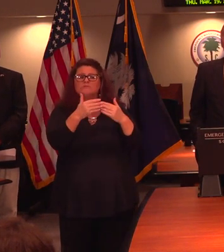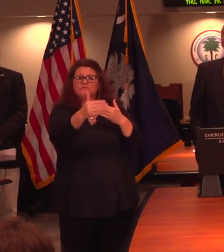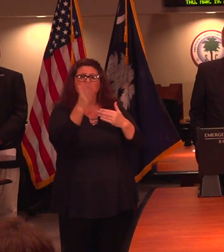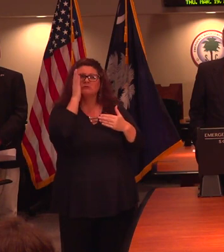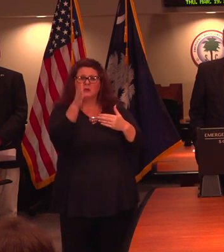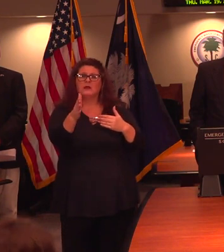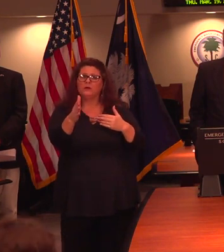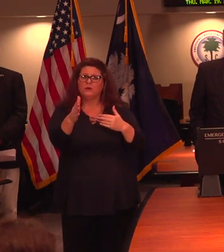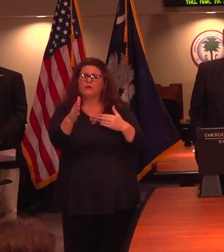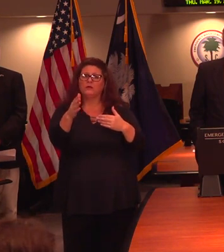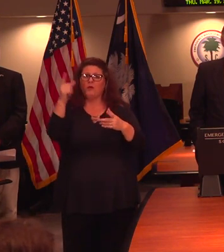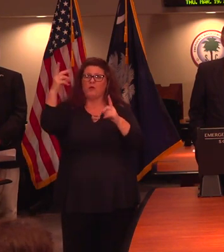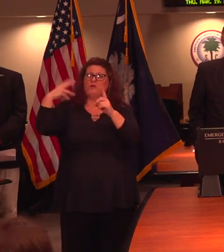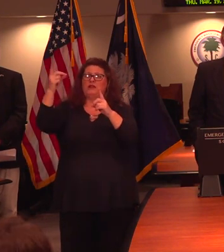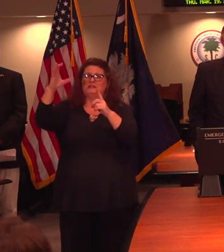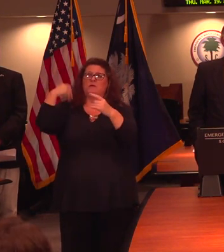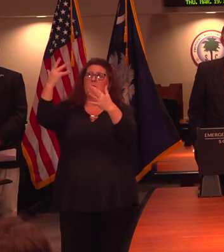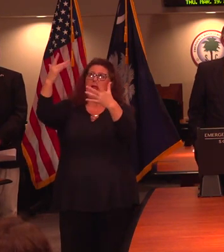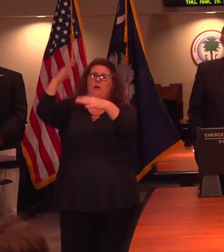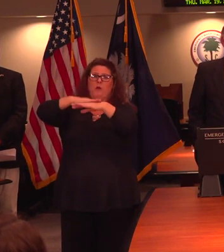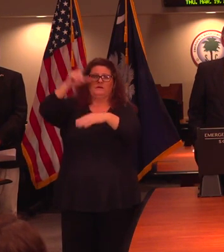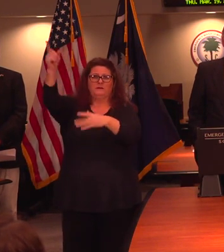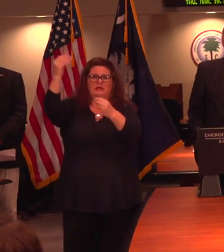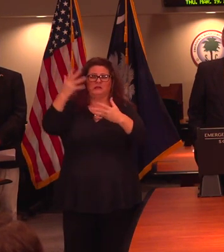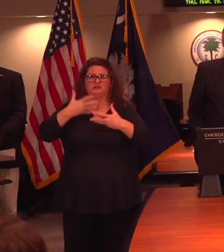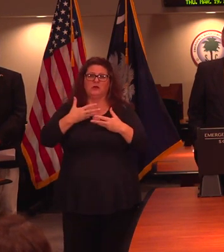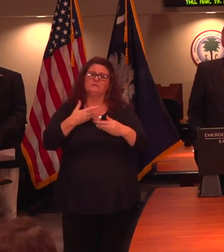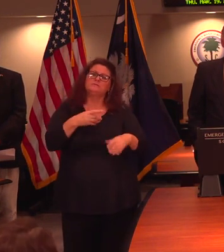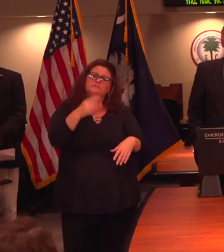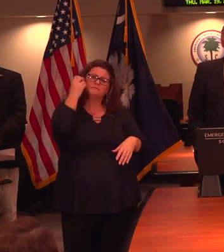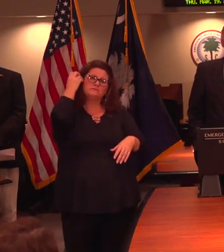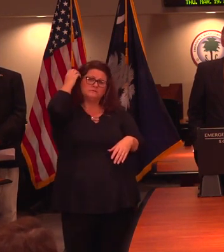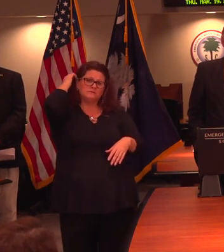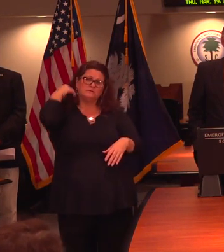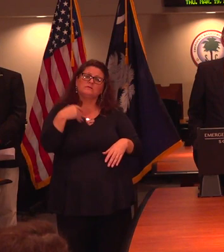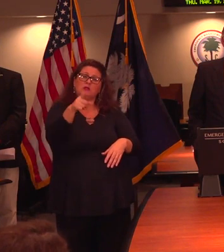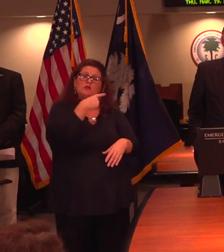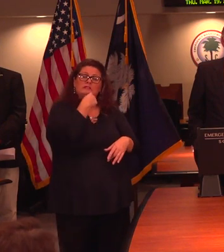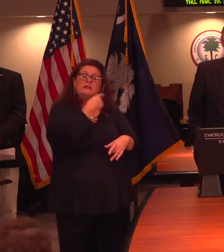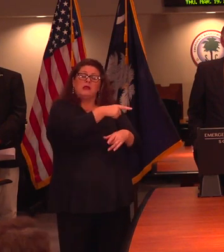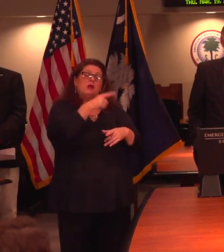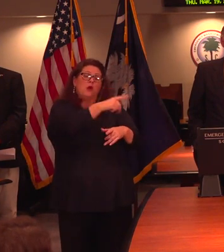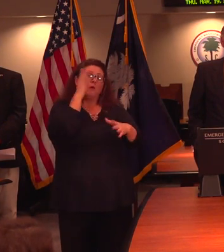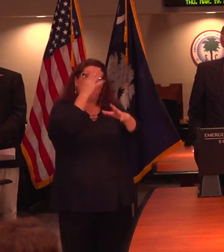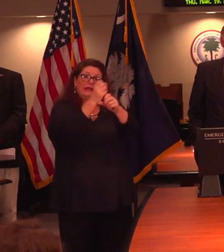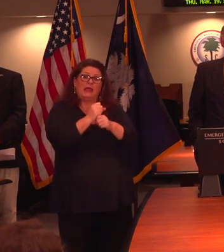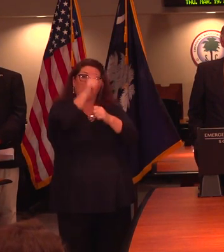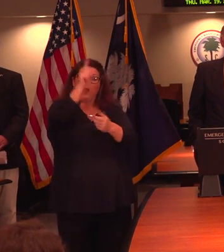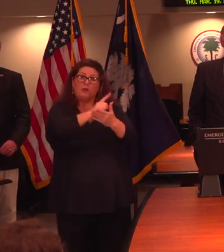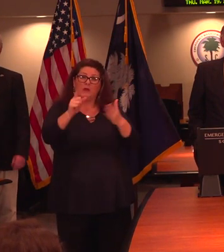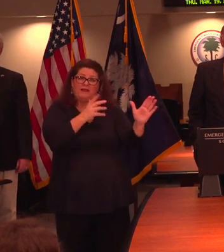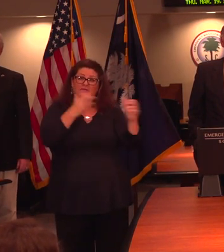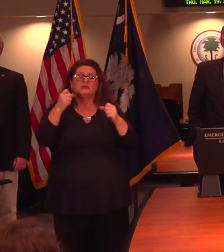are being taken, as I said, in Washington to address that very thing. And speaking of that, you said they'll get it a week quicker. Say, for example, if